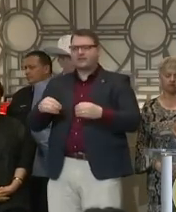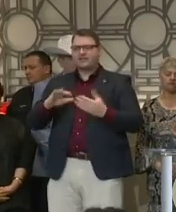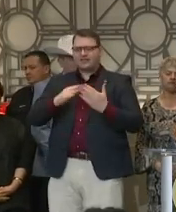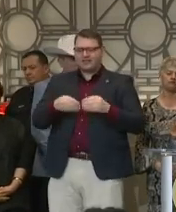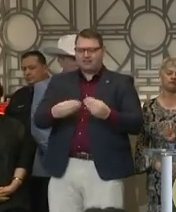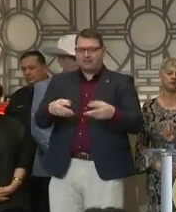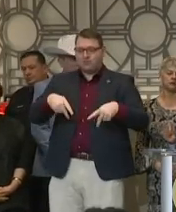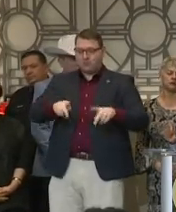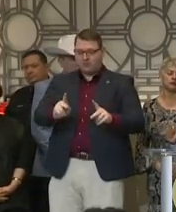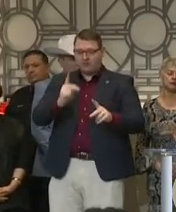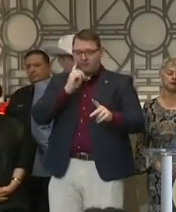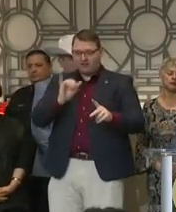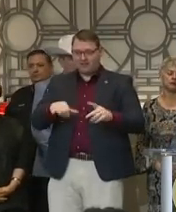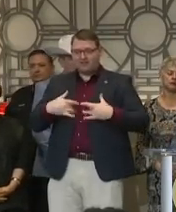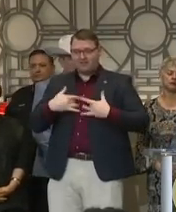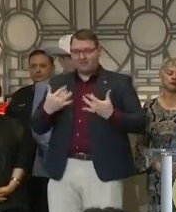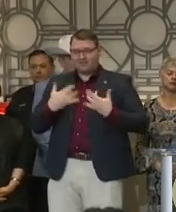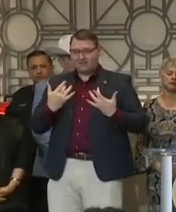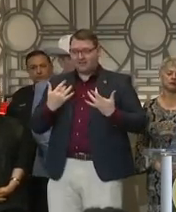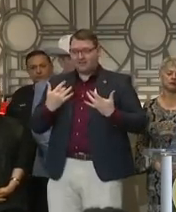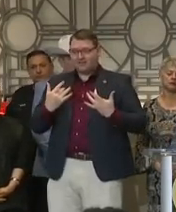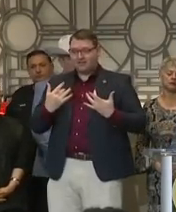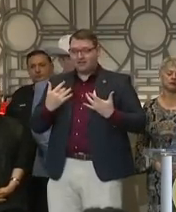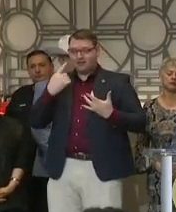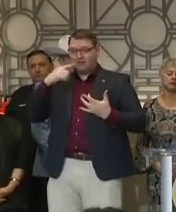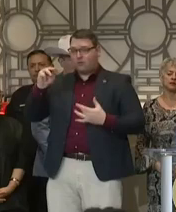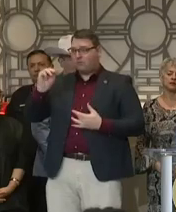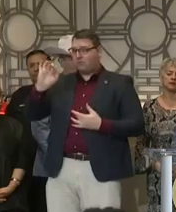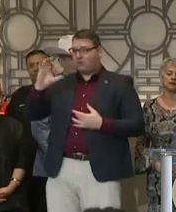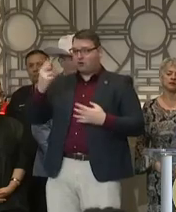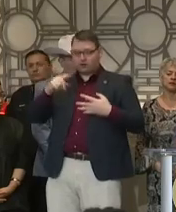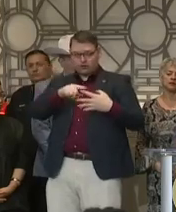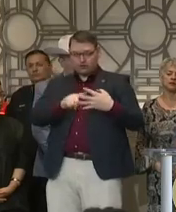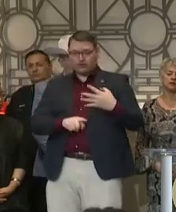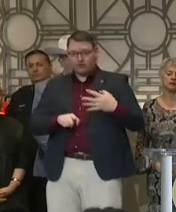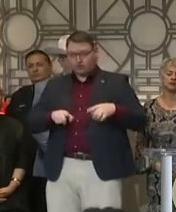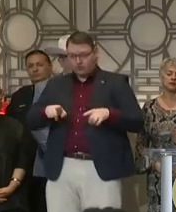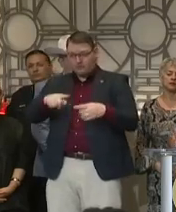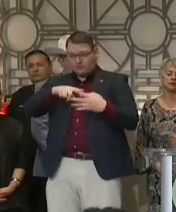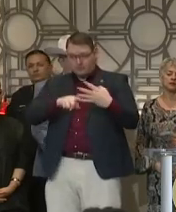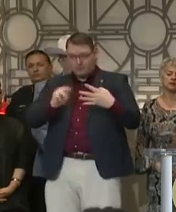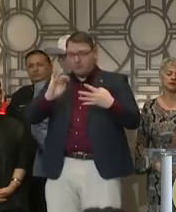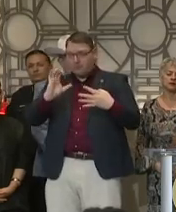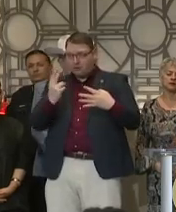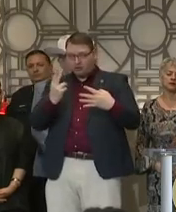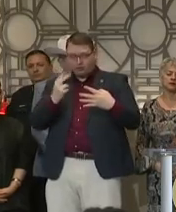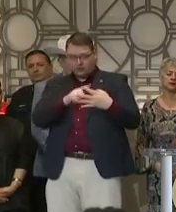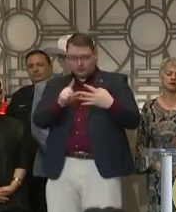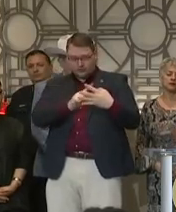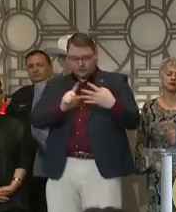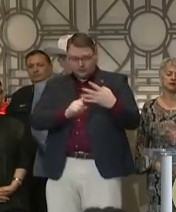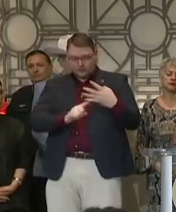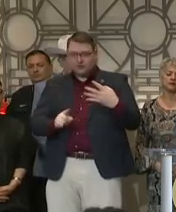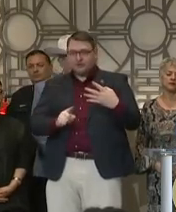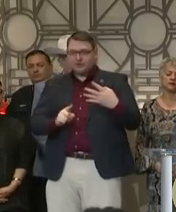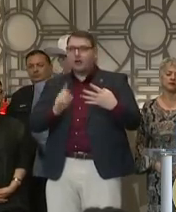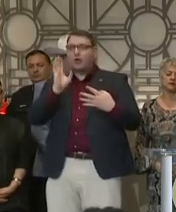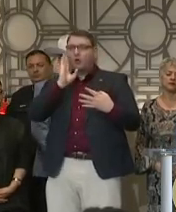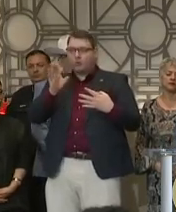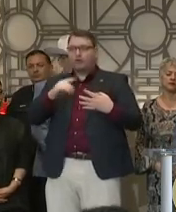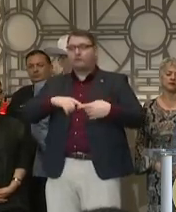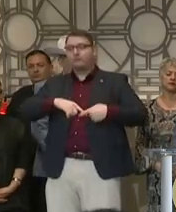month of March are going to be either rescheduled or canceled. And let me tell you why.